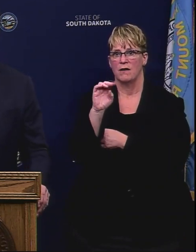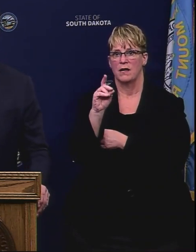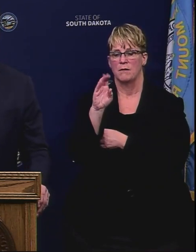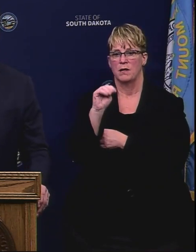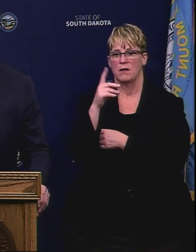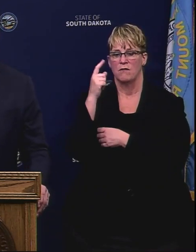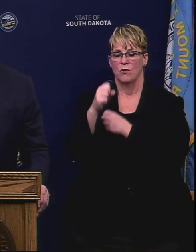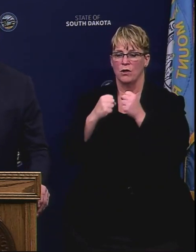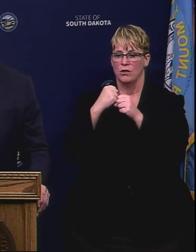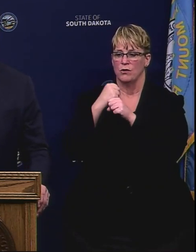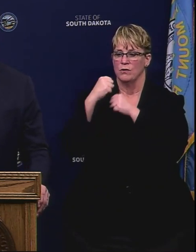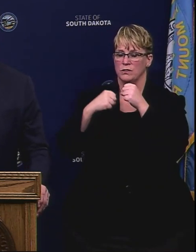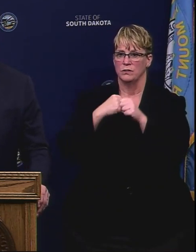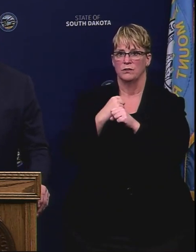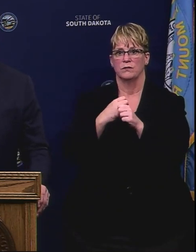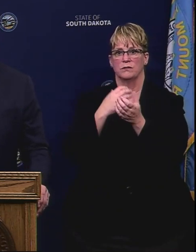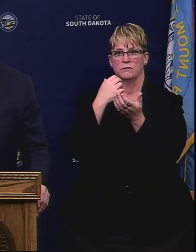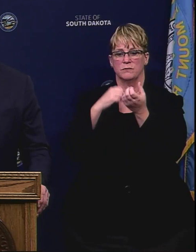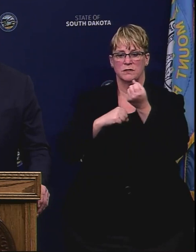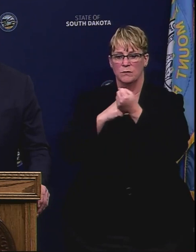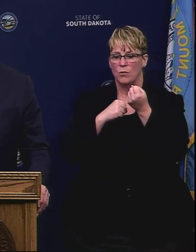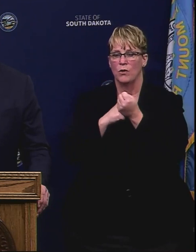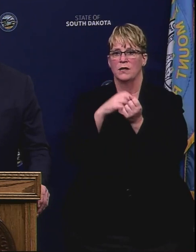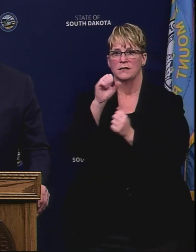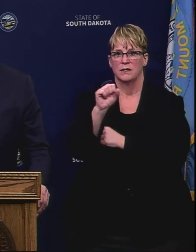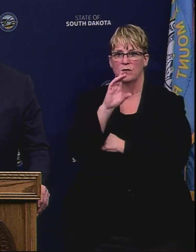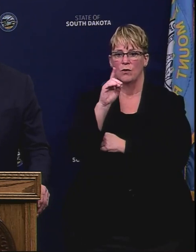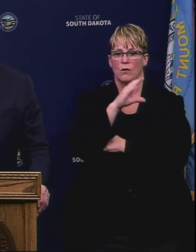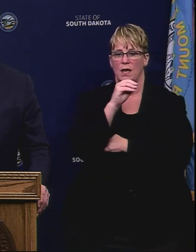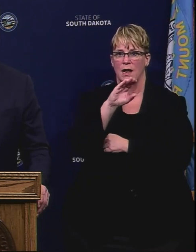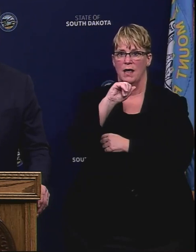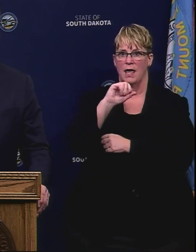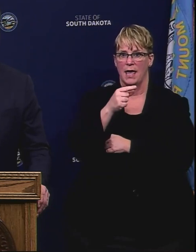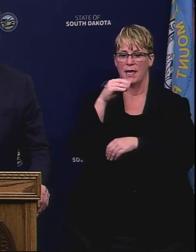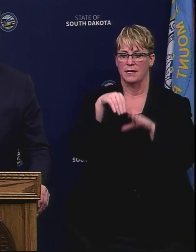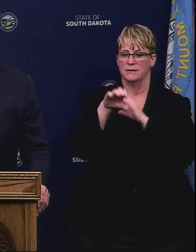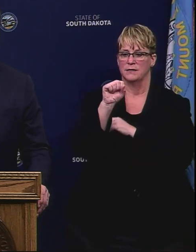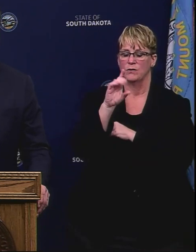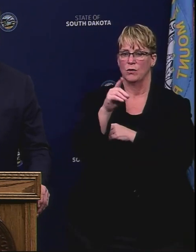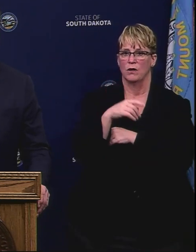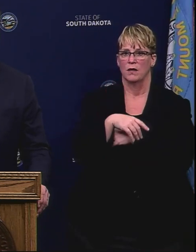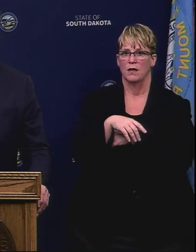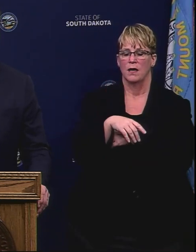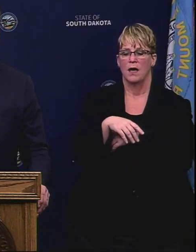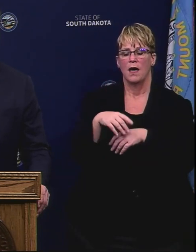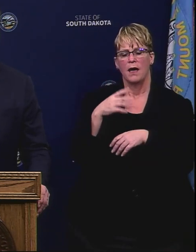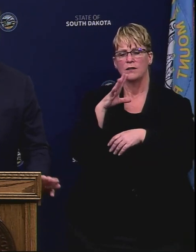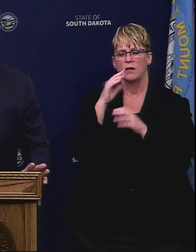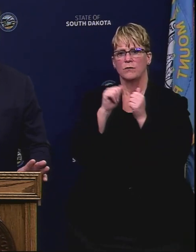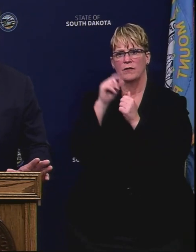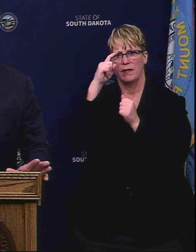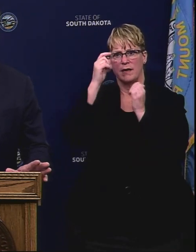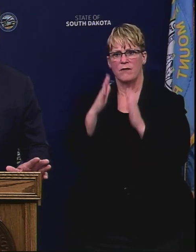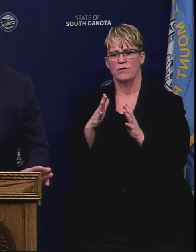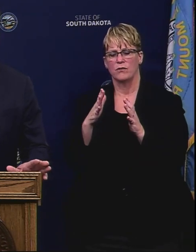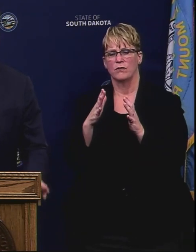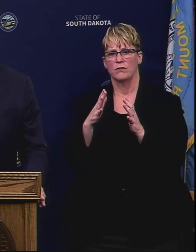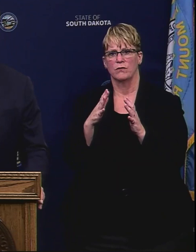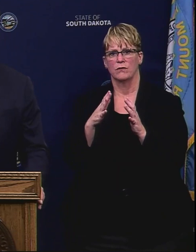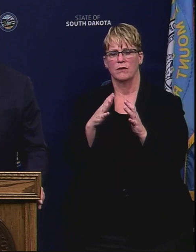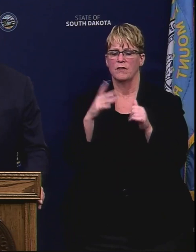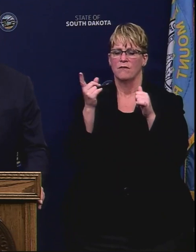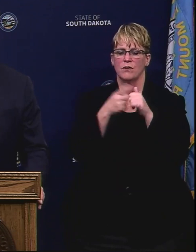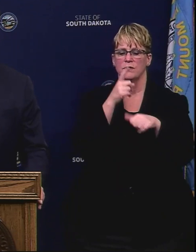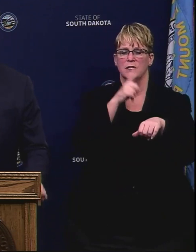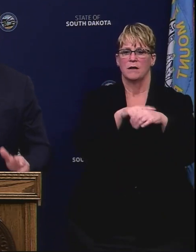in fighting for South Dakota and for agriculture in South Dakota. I mentioned to the governor earlier that the first time I met Kim